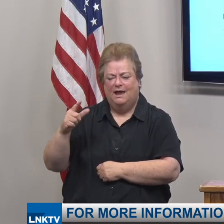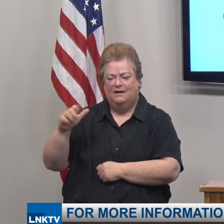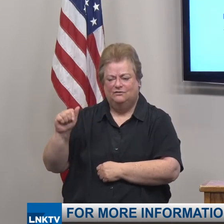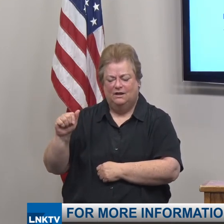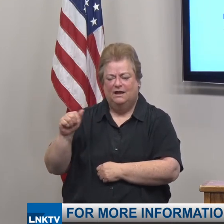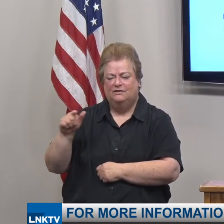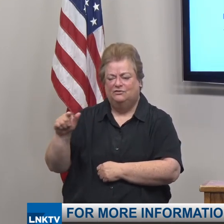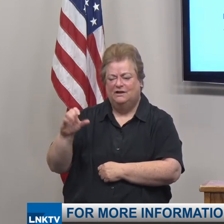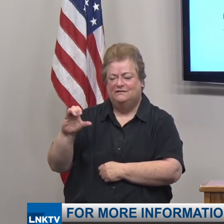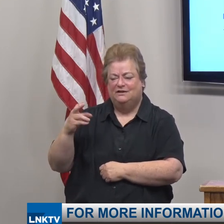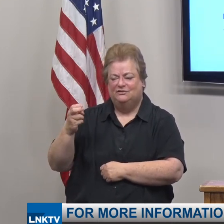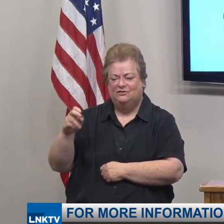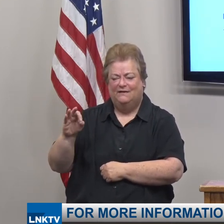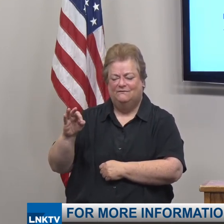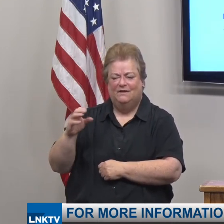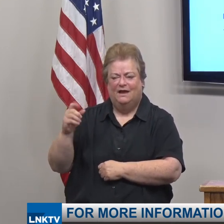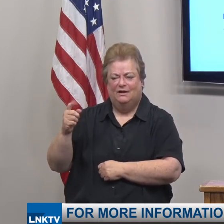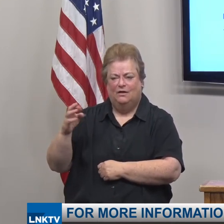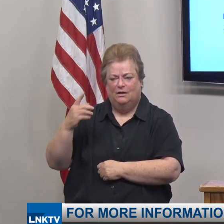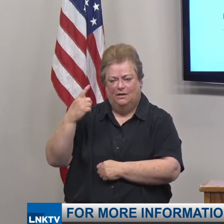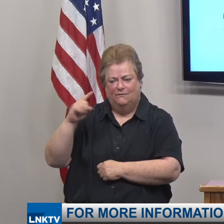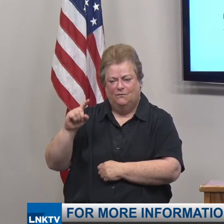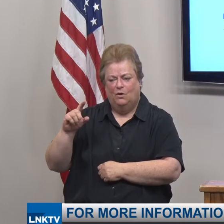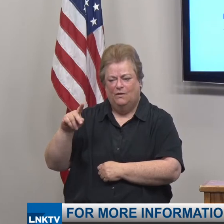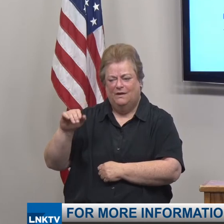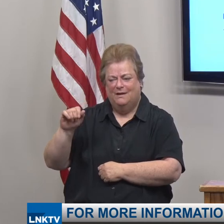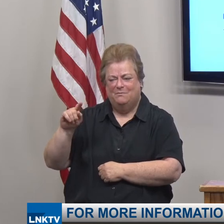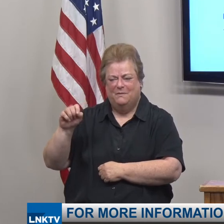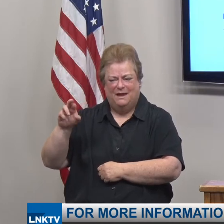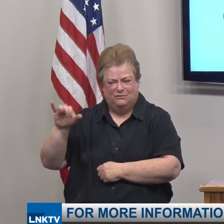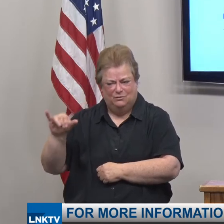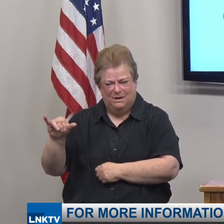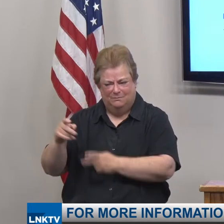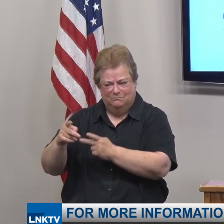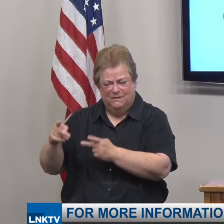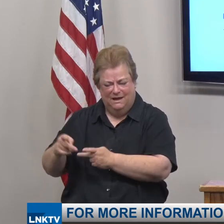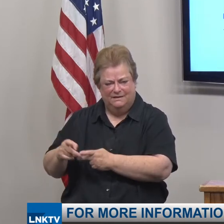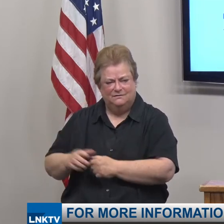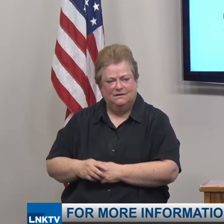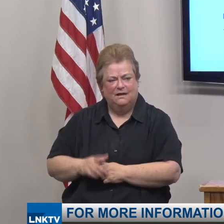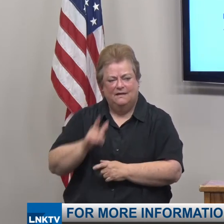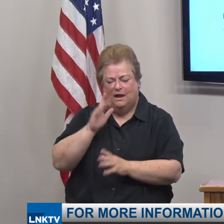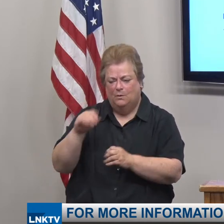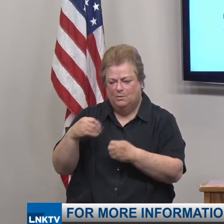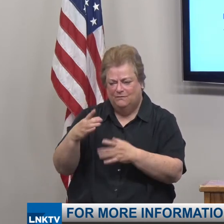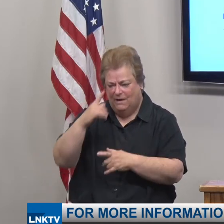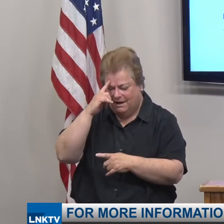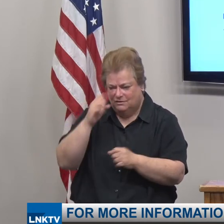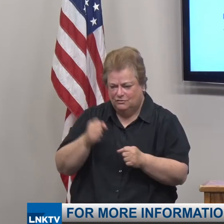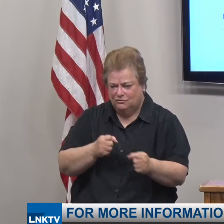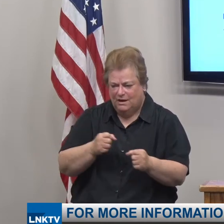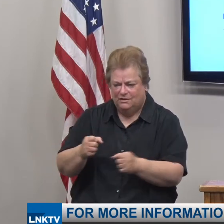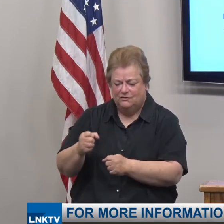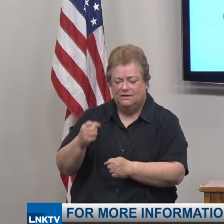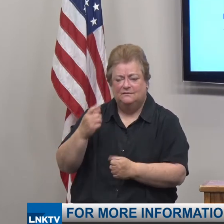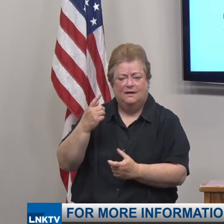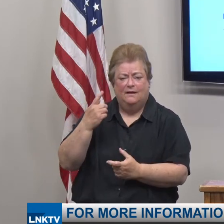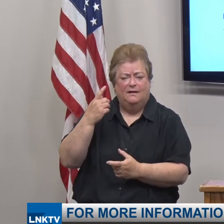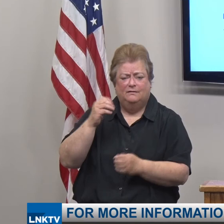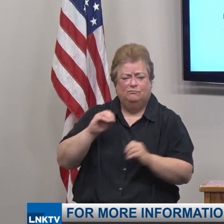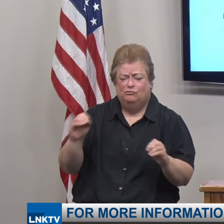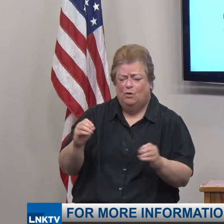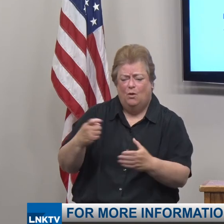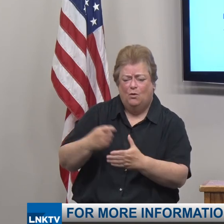chef and owner of Goldenrod Pastries. These speakers will provide strategies including no-cost strategies